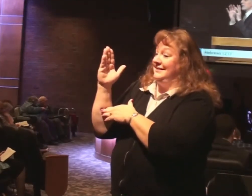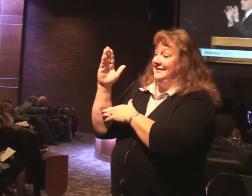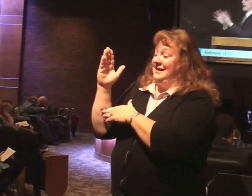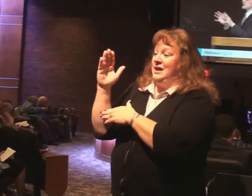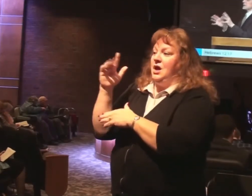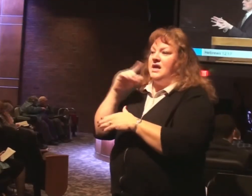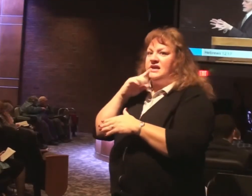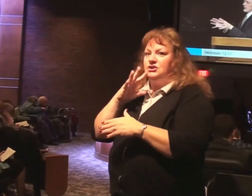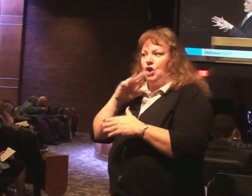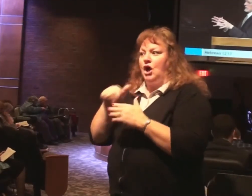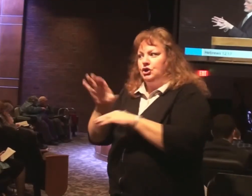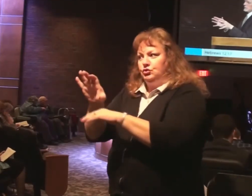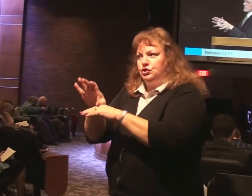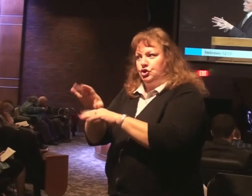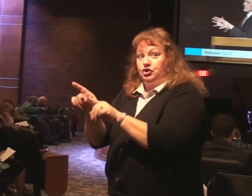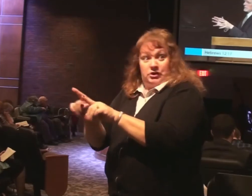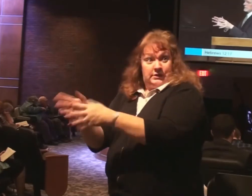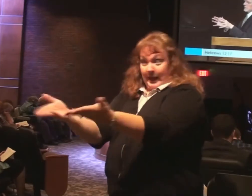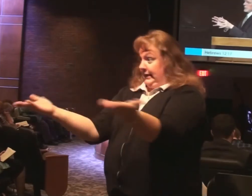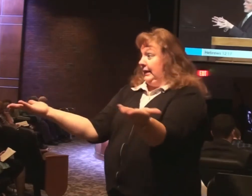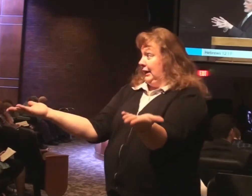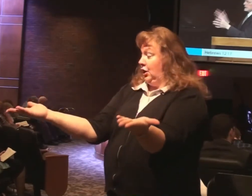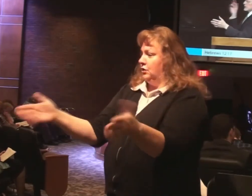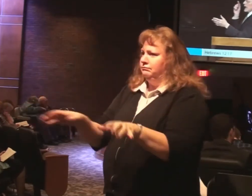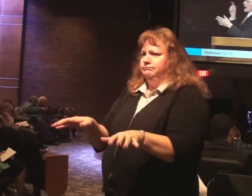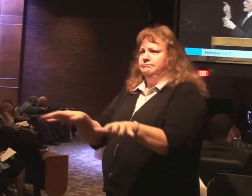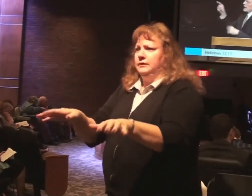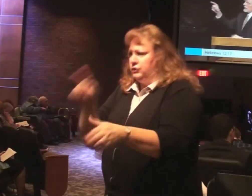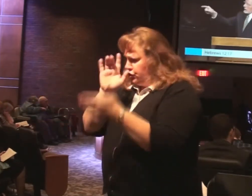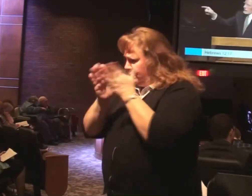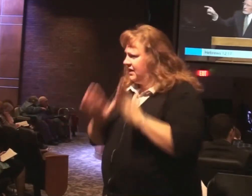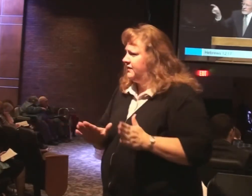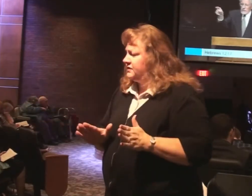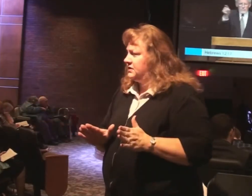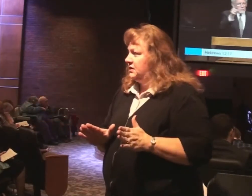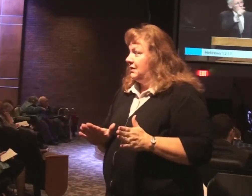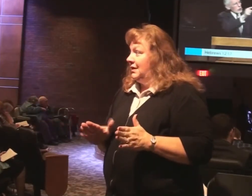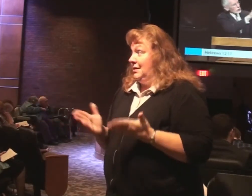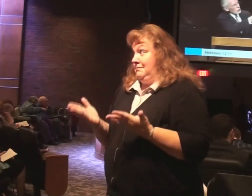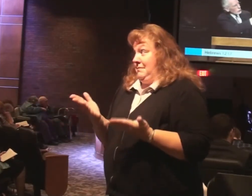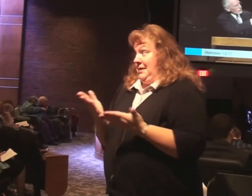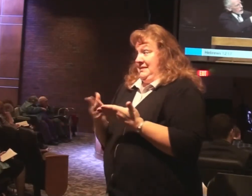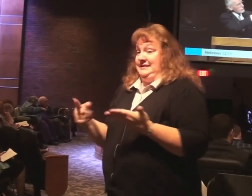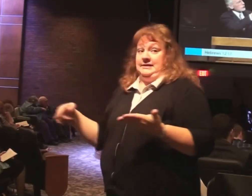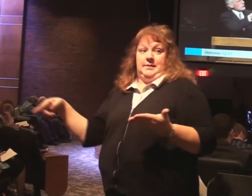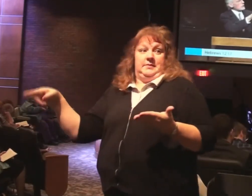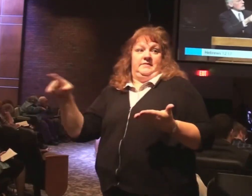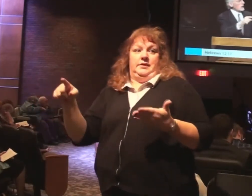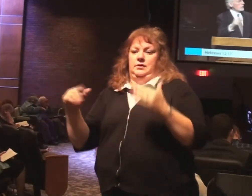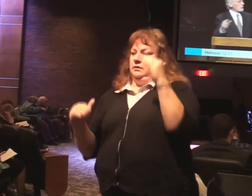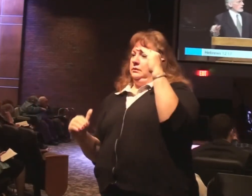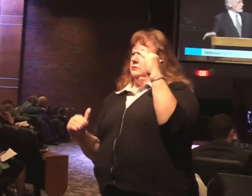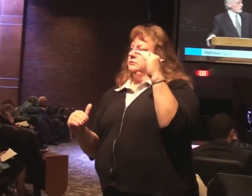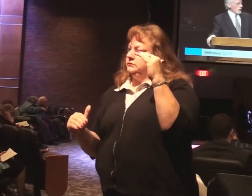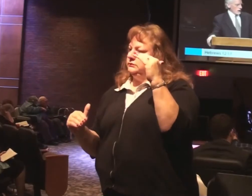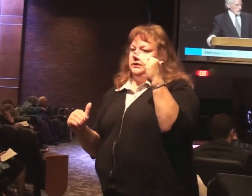professing believers. He has to say, there could be some among you who have stopped short of the saving grace of God.